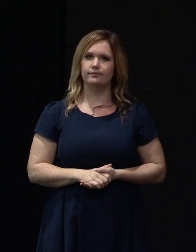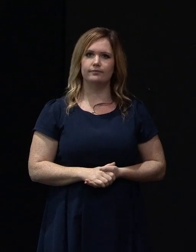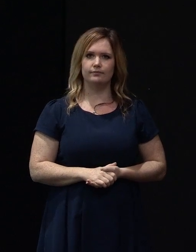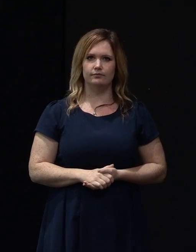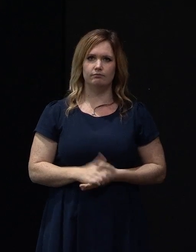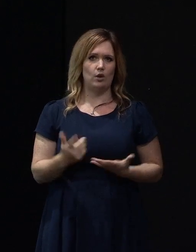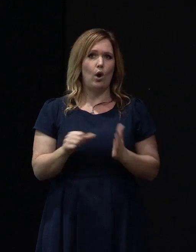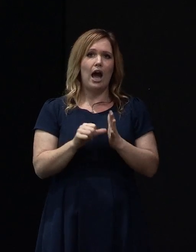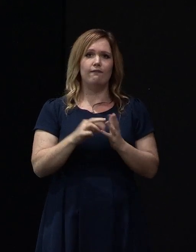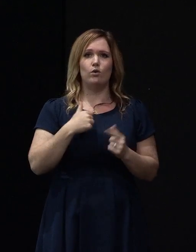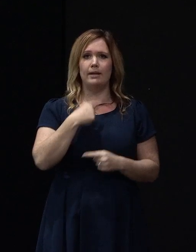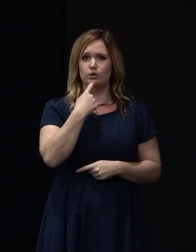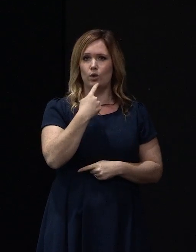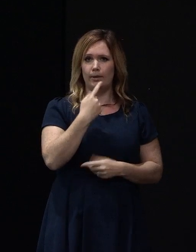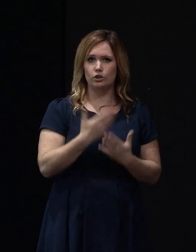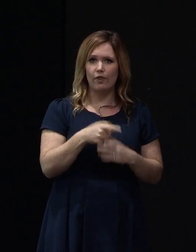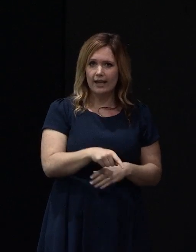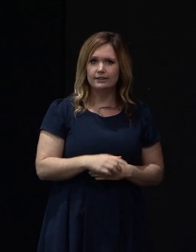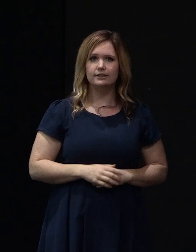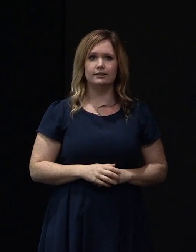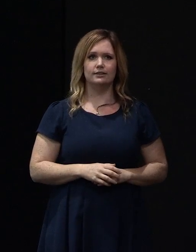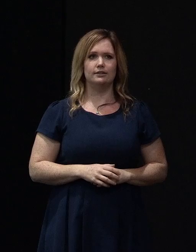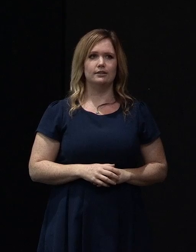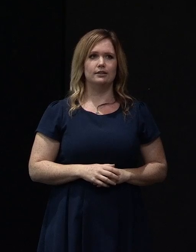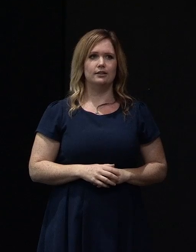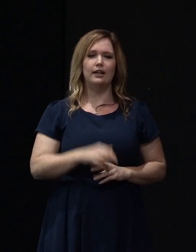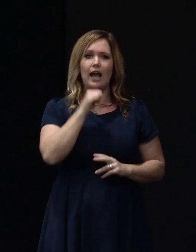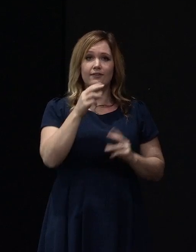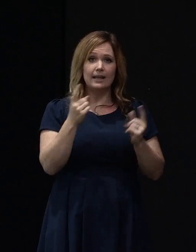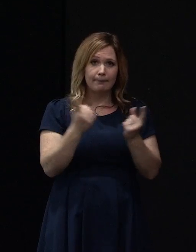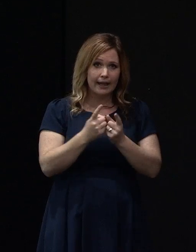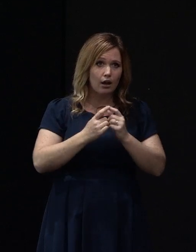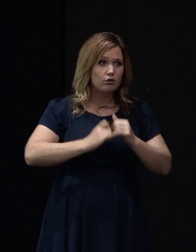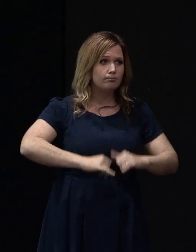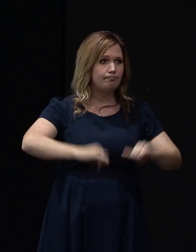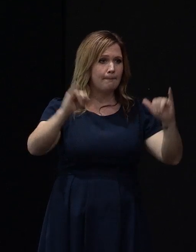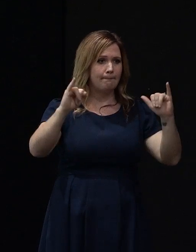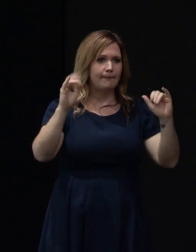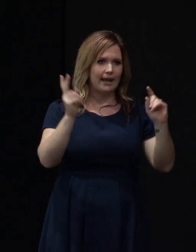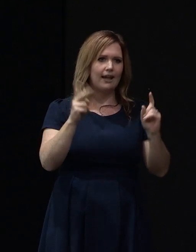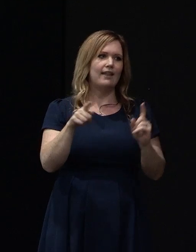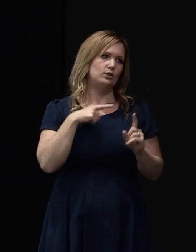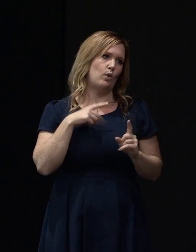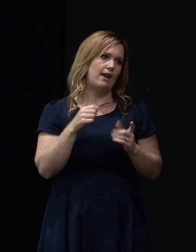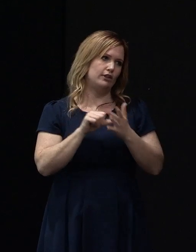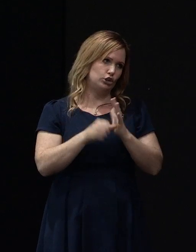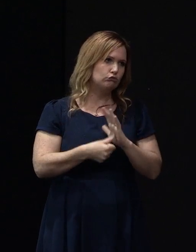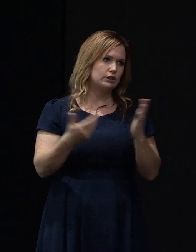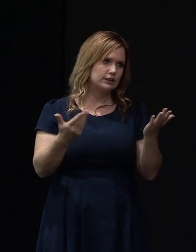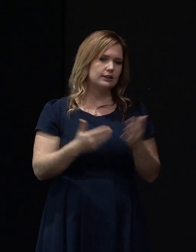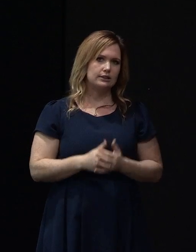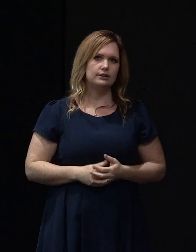Hard for me to comment on that as well. But that's where you're, you know, if something went wrong again, that's why we still have insurance as well.